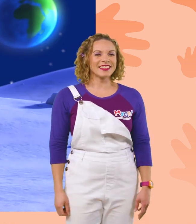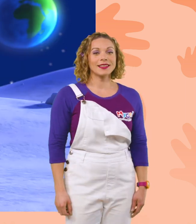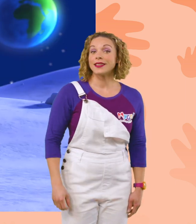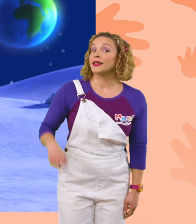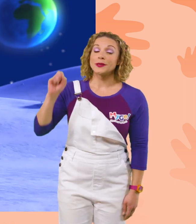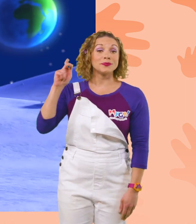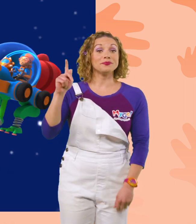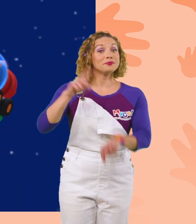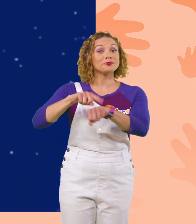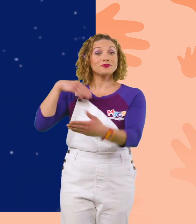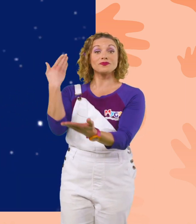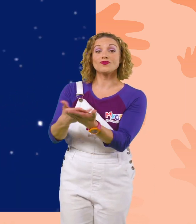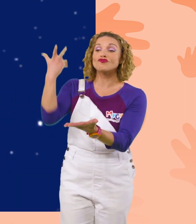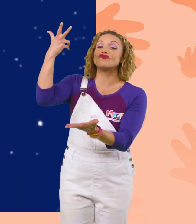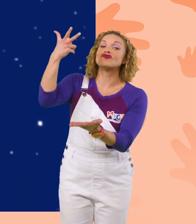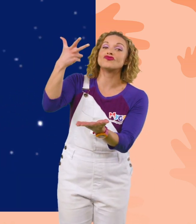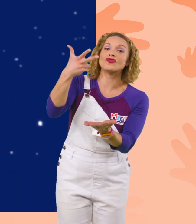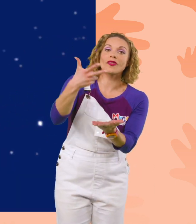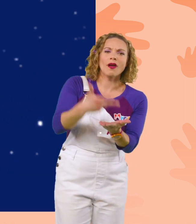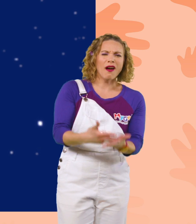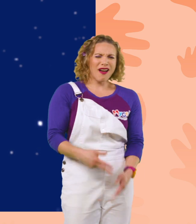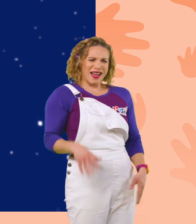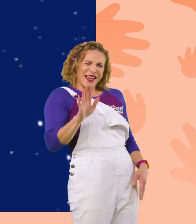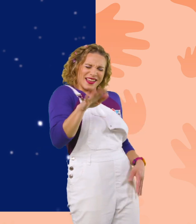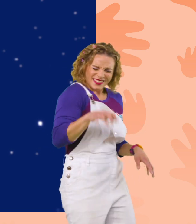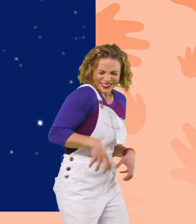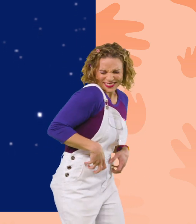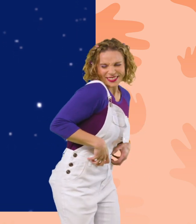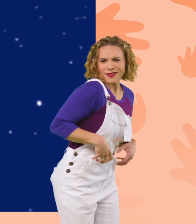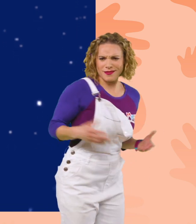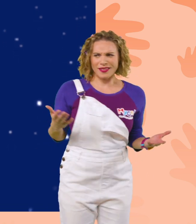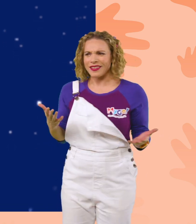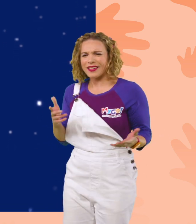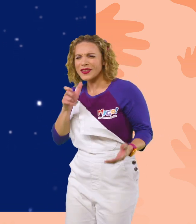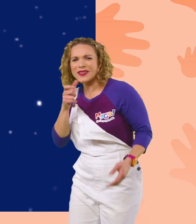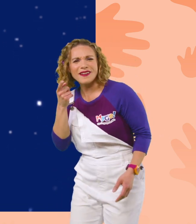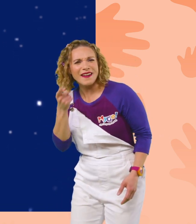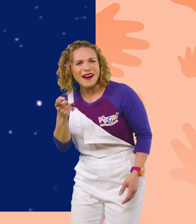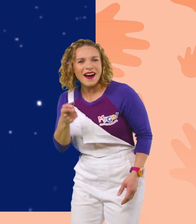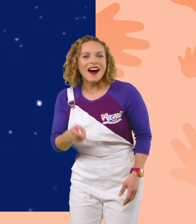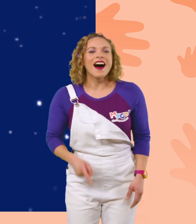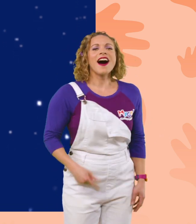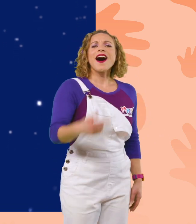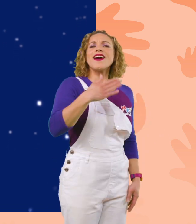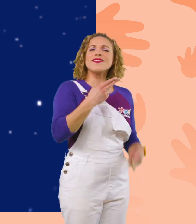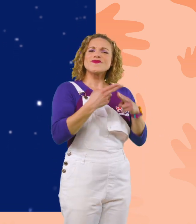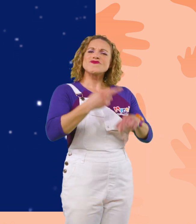Okay, time to land! Hey, that tickles! Who are you? My name's Rocky the Moon